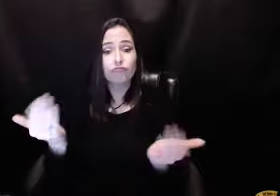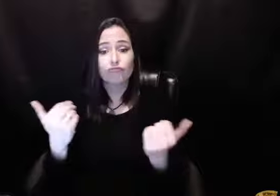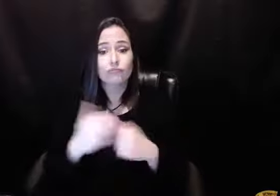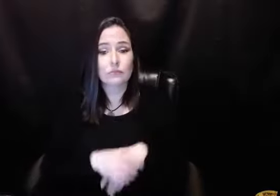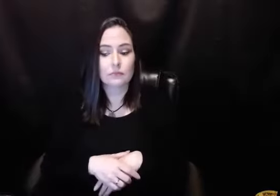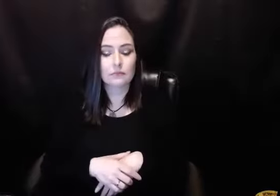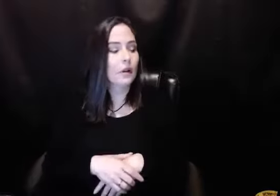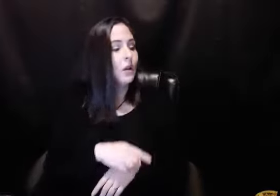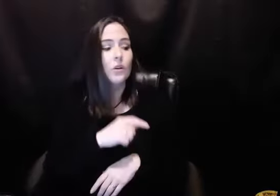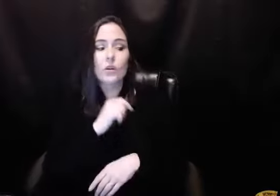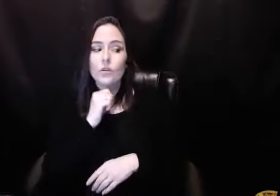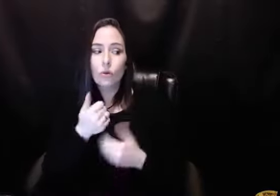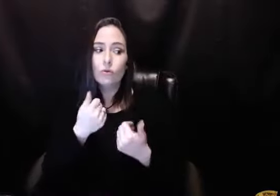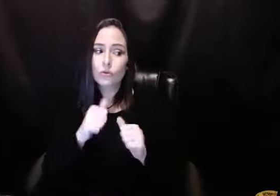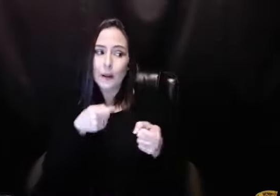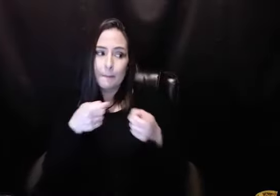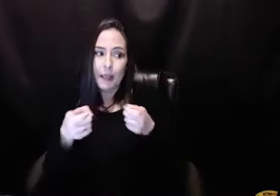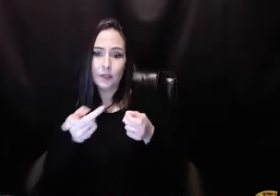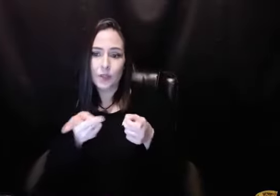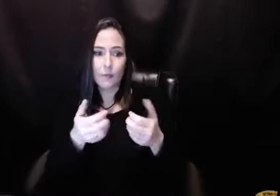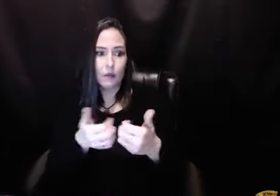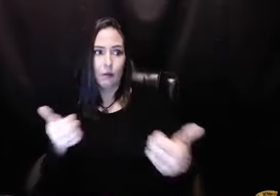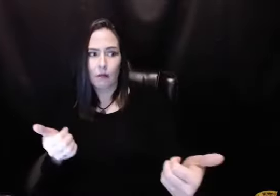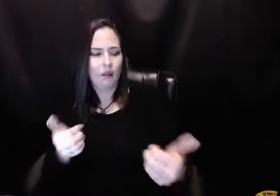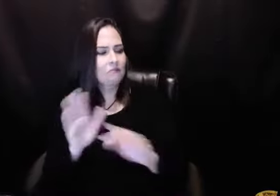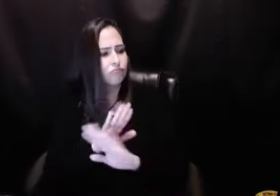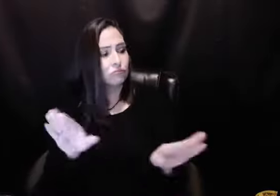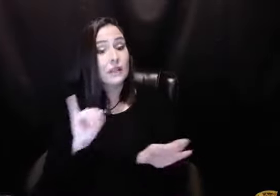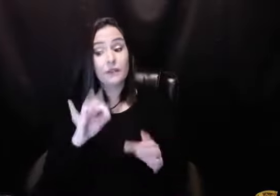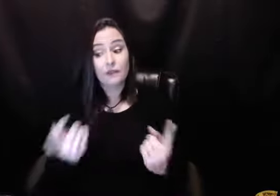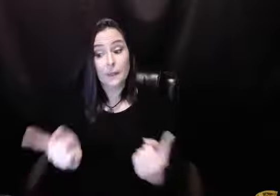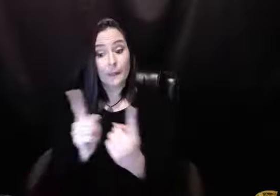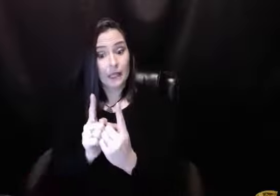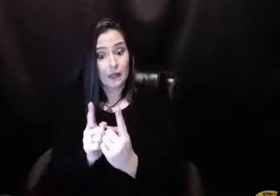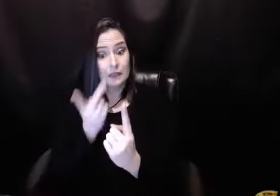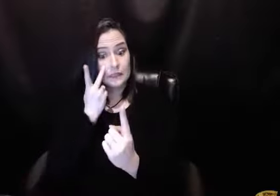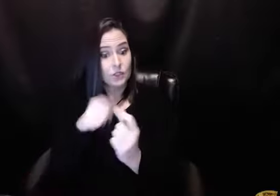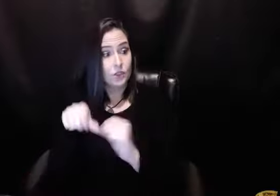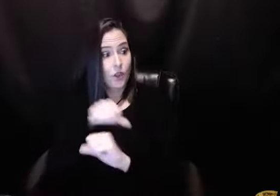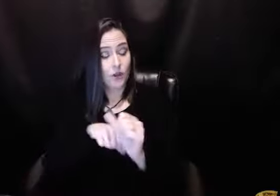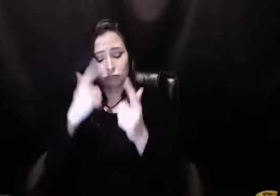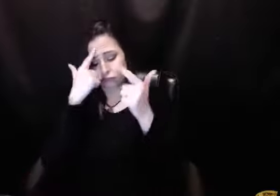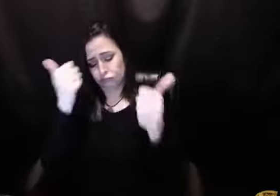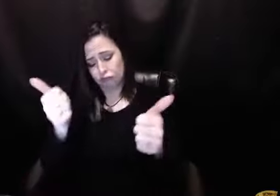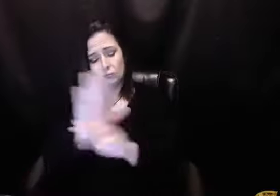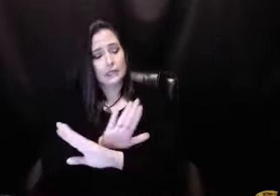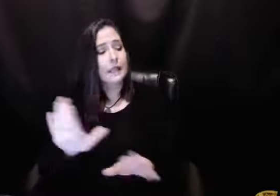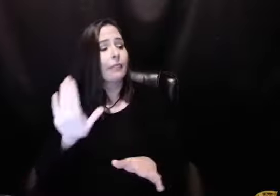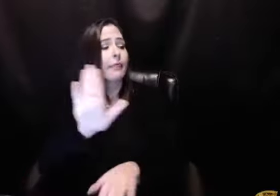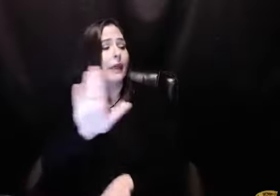day. Doesn't matter. Just come. And I said, and do not try to keep them separate. I said, if they have